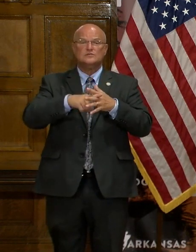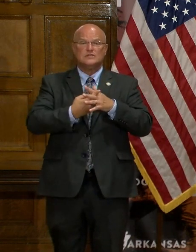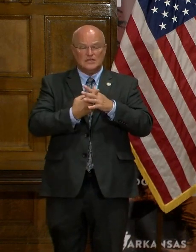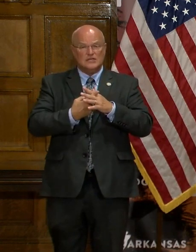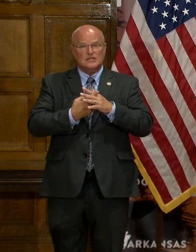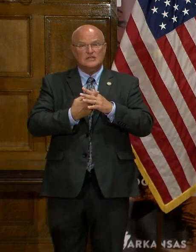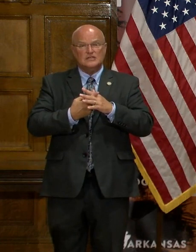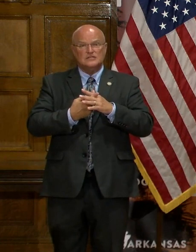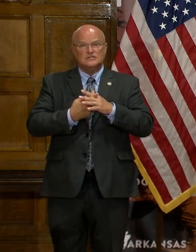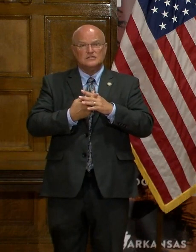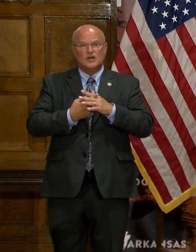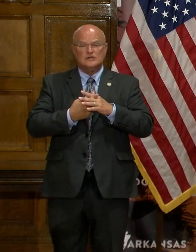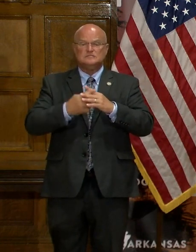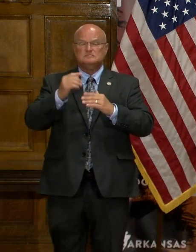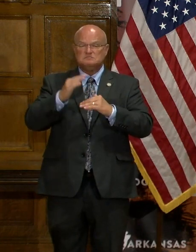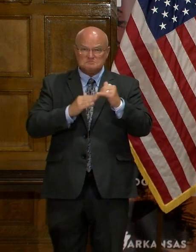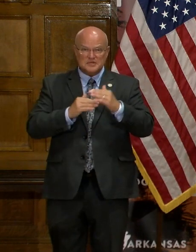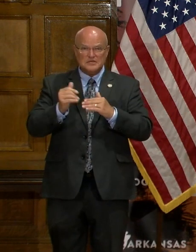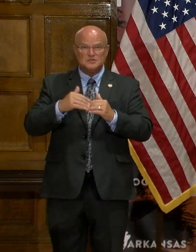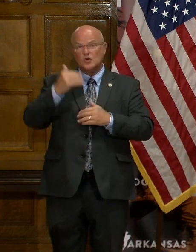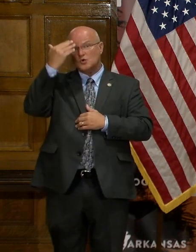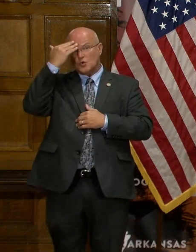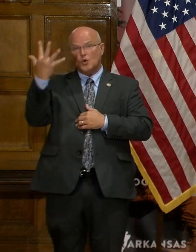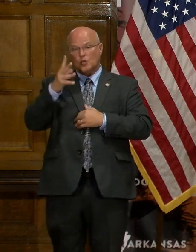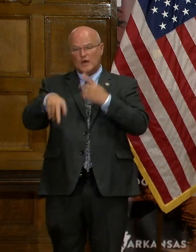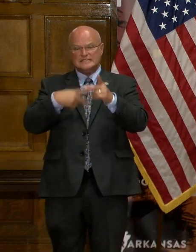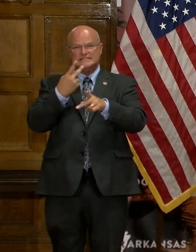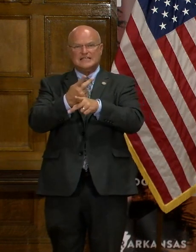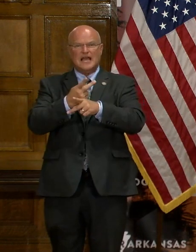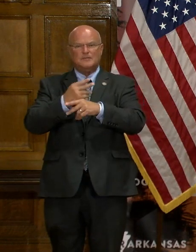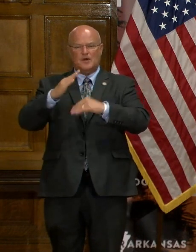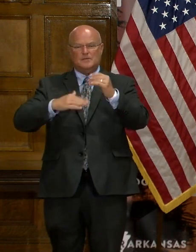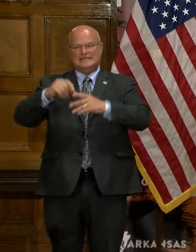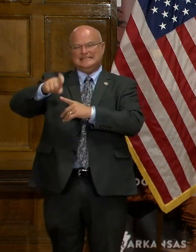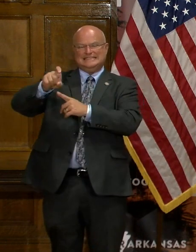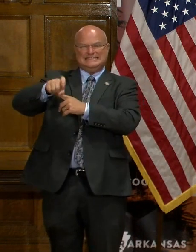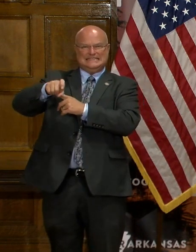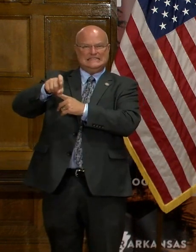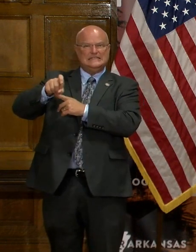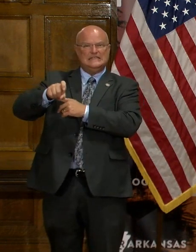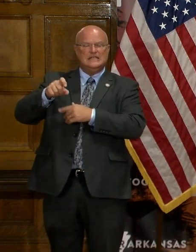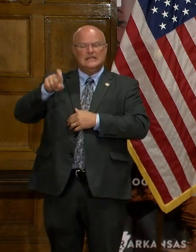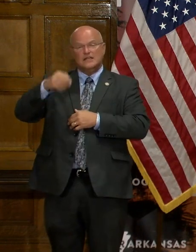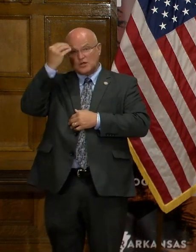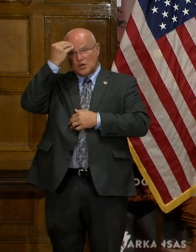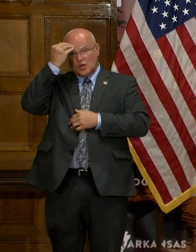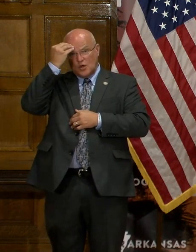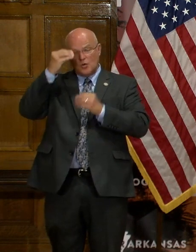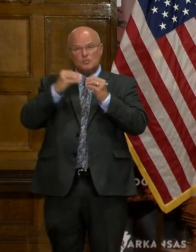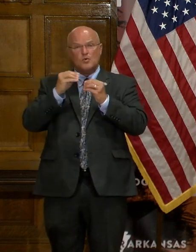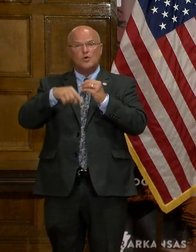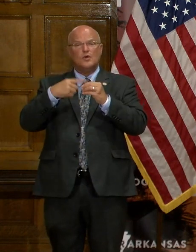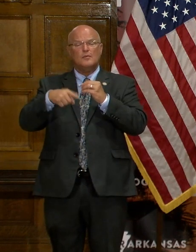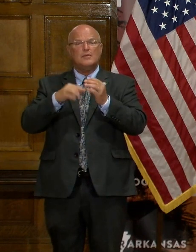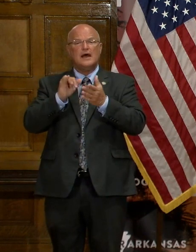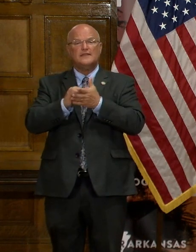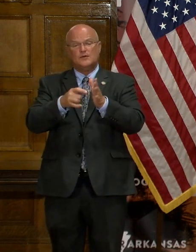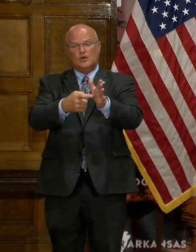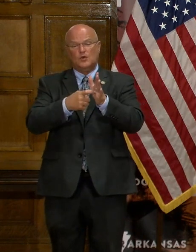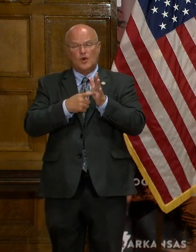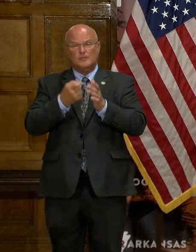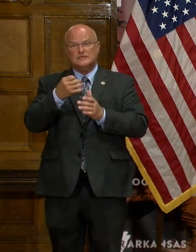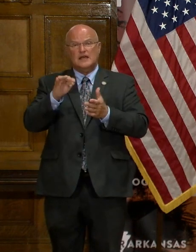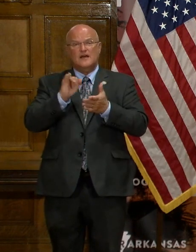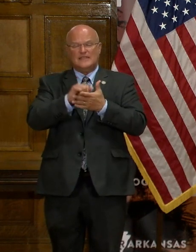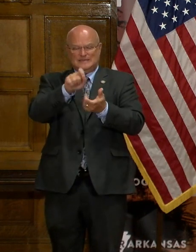building or knowing what type of facilities are needed. We have to know more about the requirements